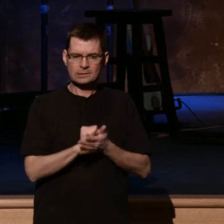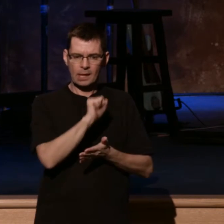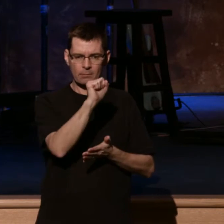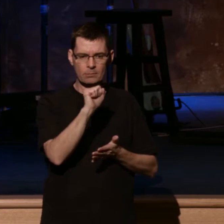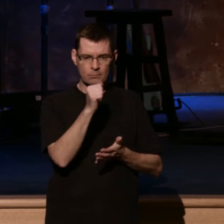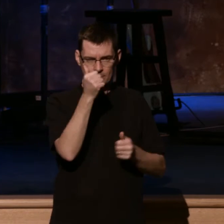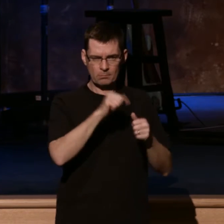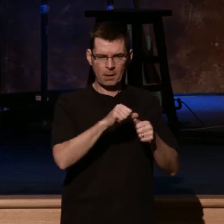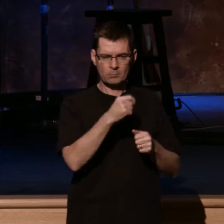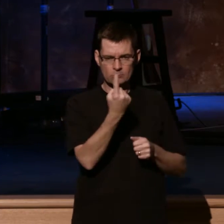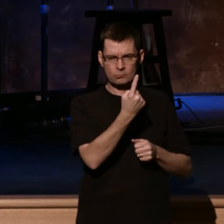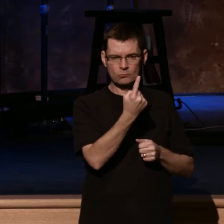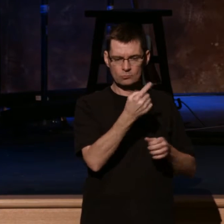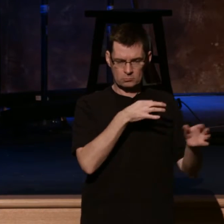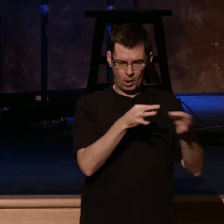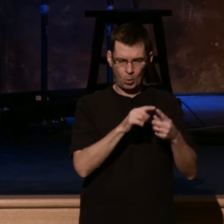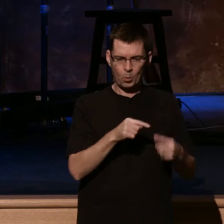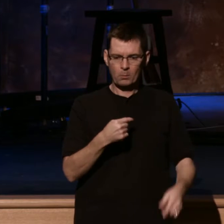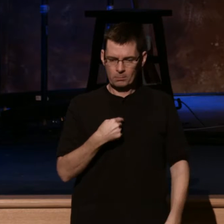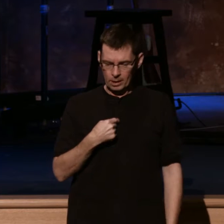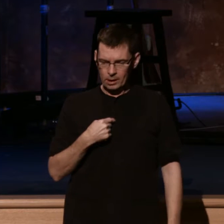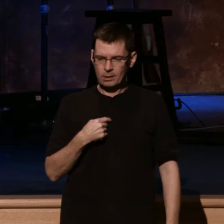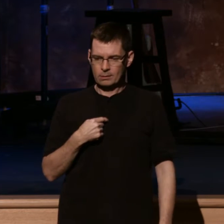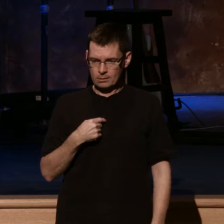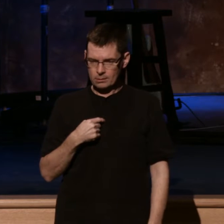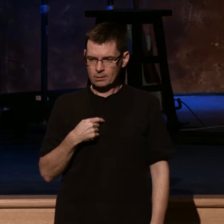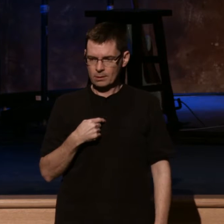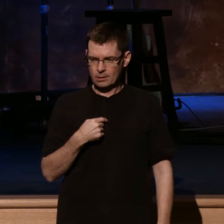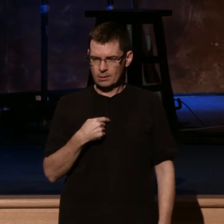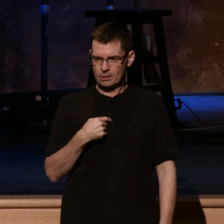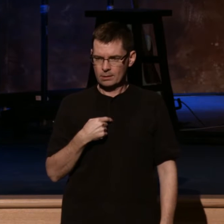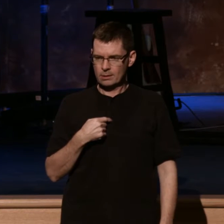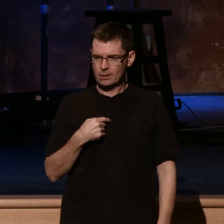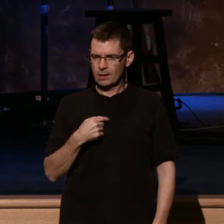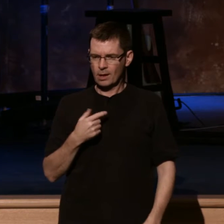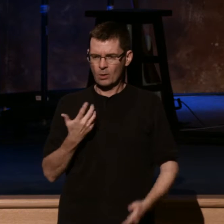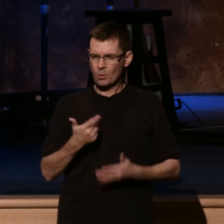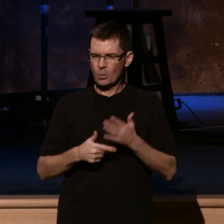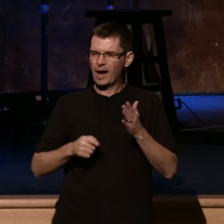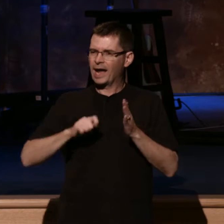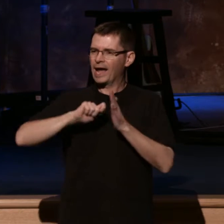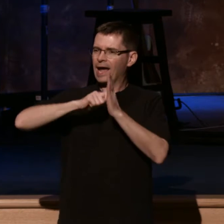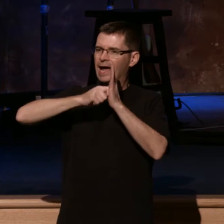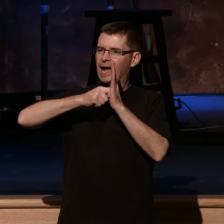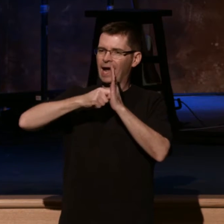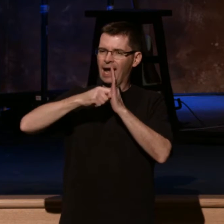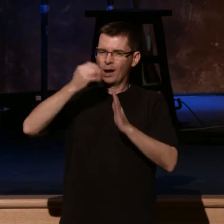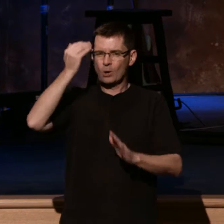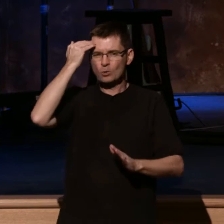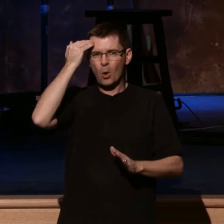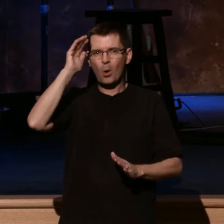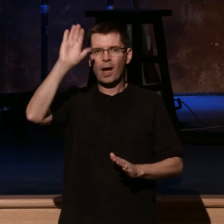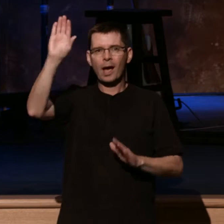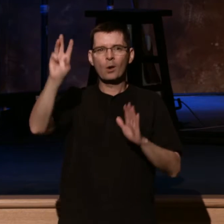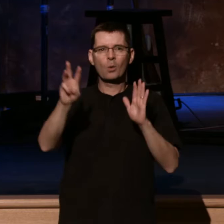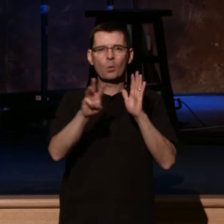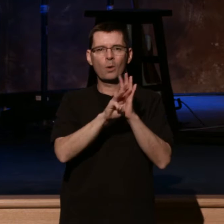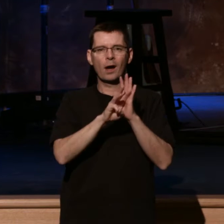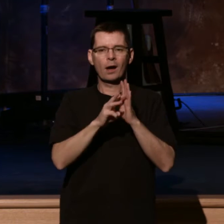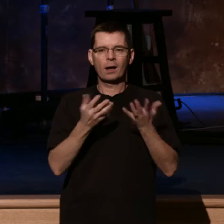pastoral students were in a meeting with him and one of them asked him, what's the key to knowing God's will? And I thought he was going to use the standard things, you know, the Word